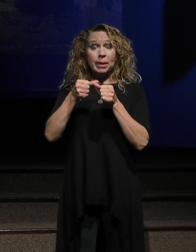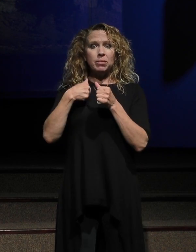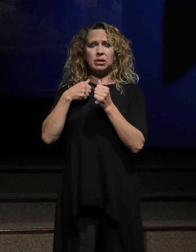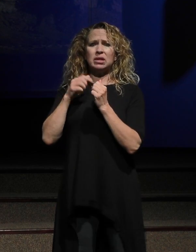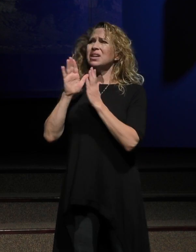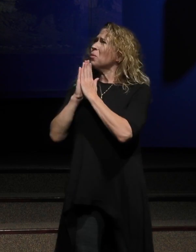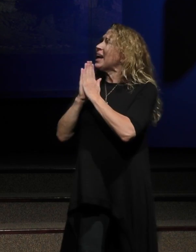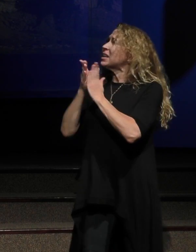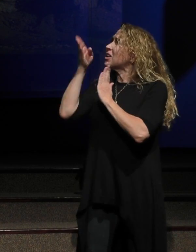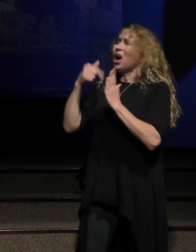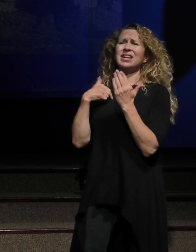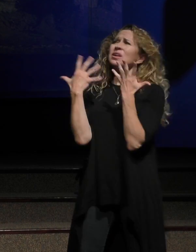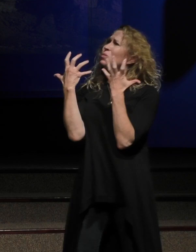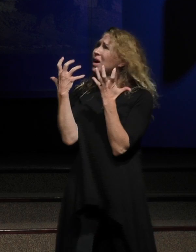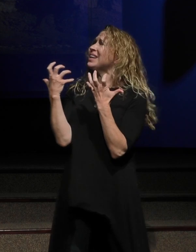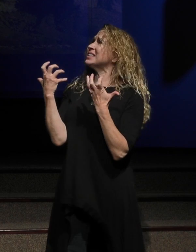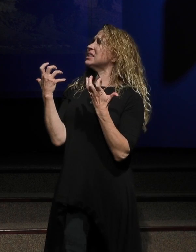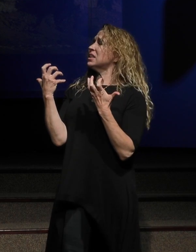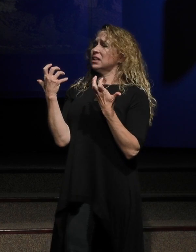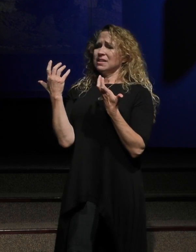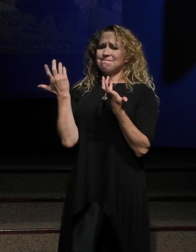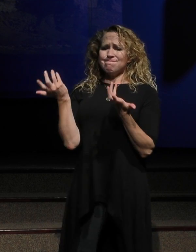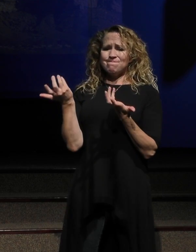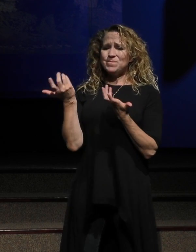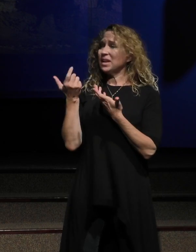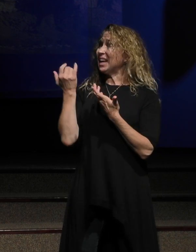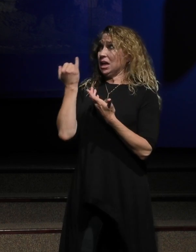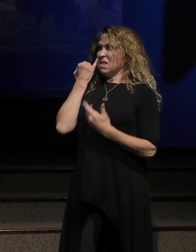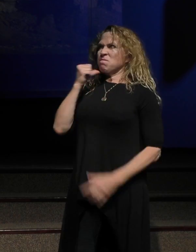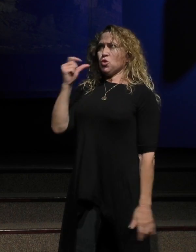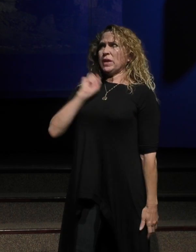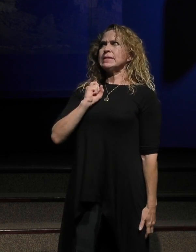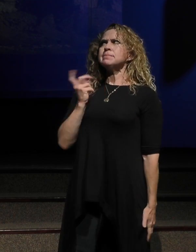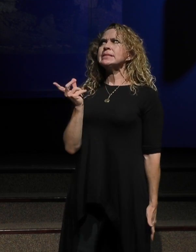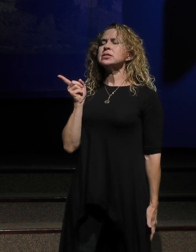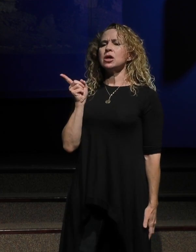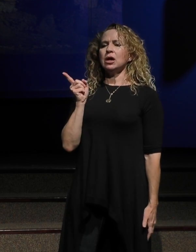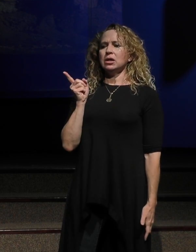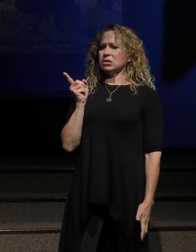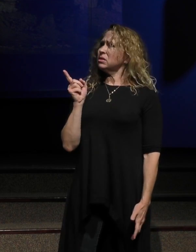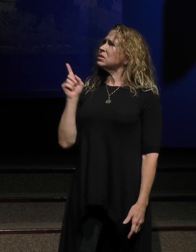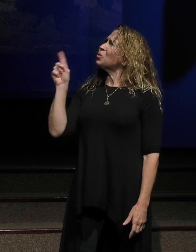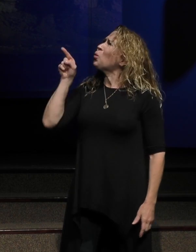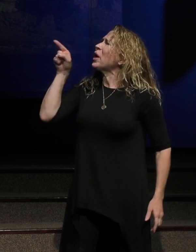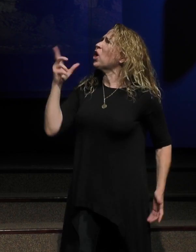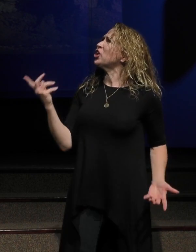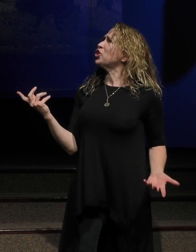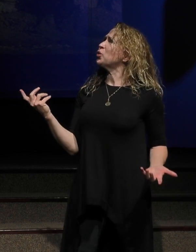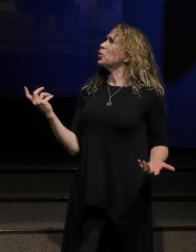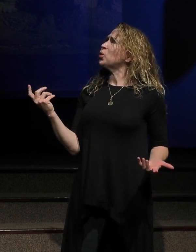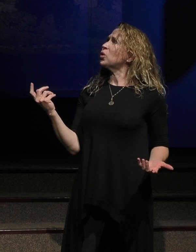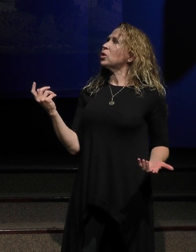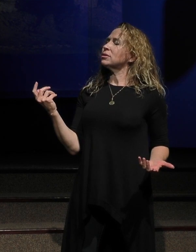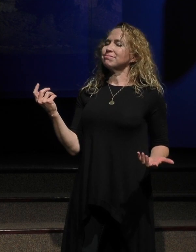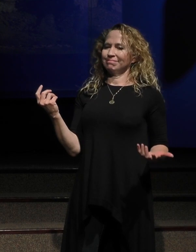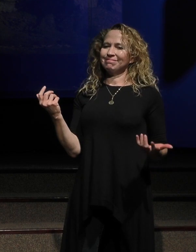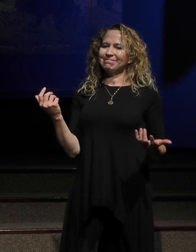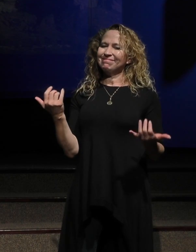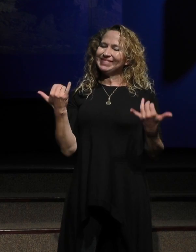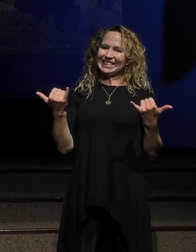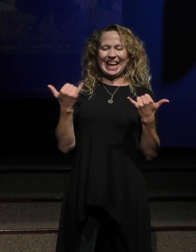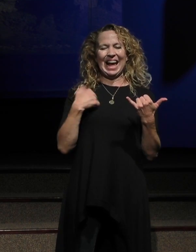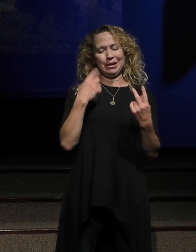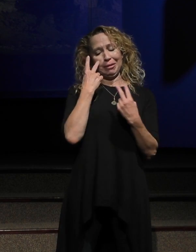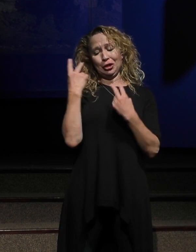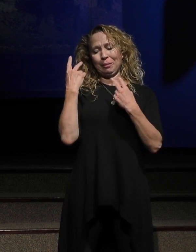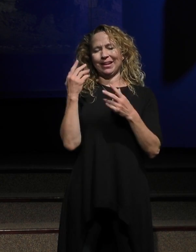want that, if you're, God, if you don't get that, I, you know, where are you and today we can laugh